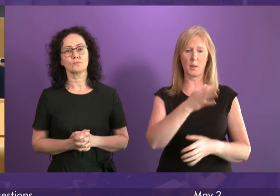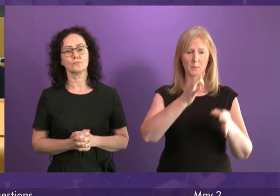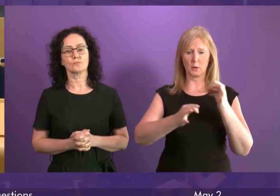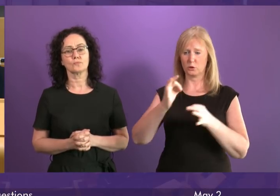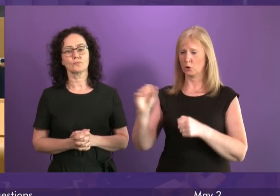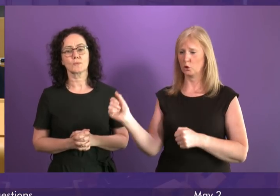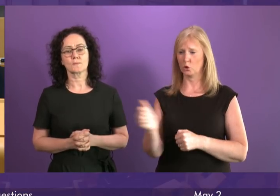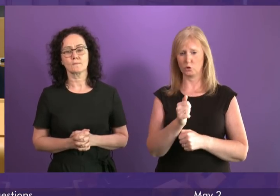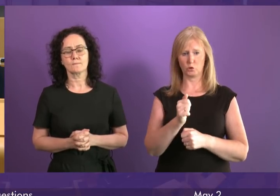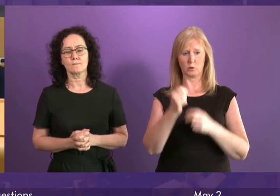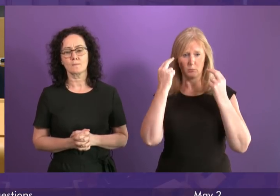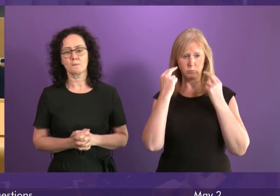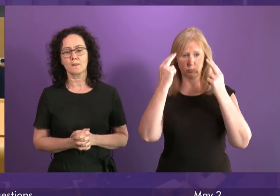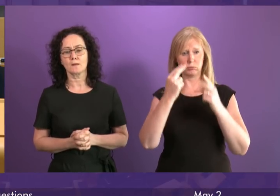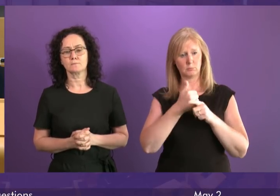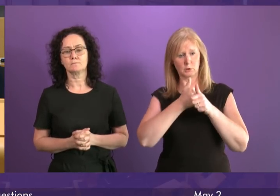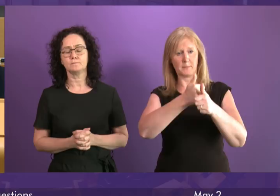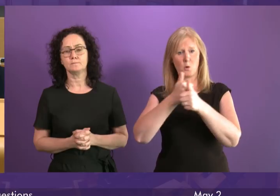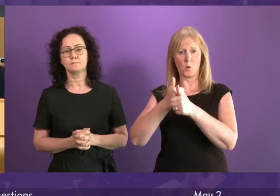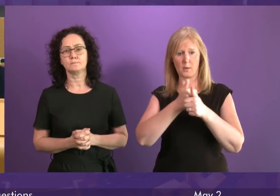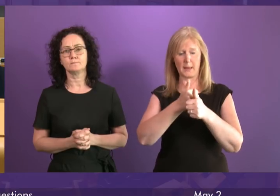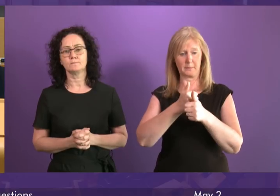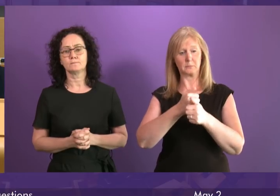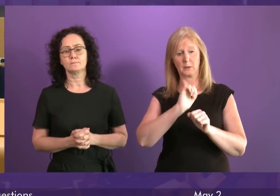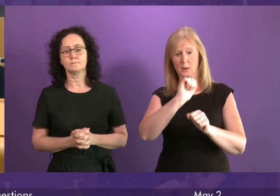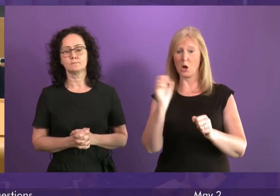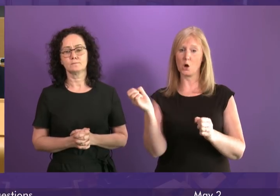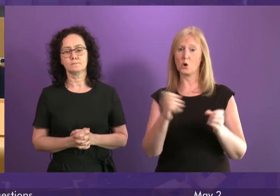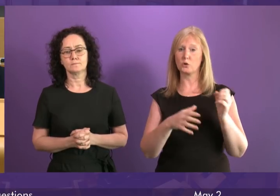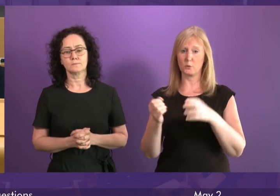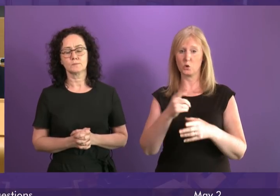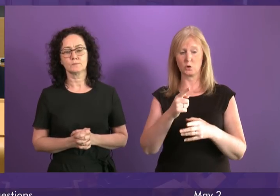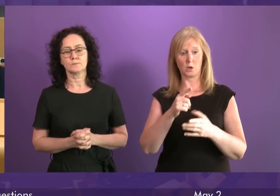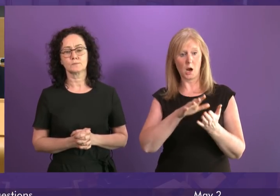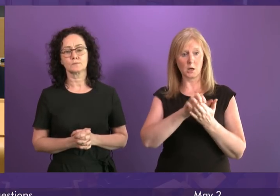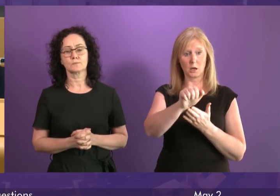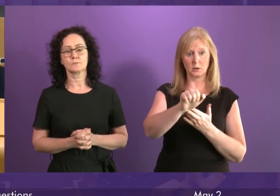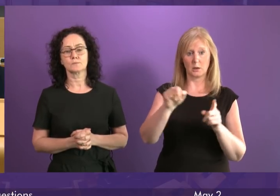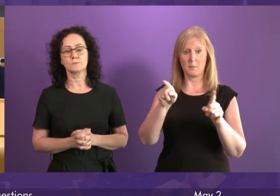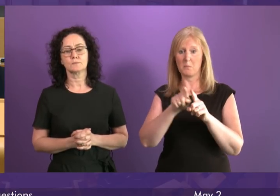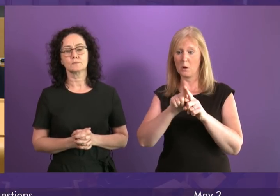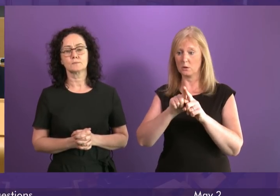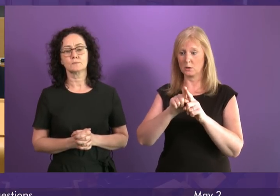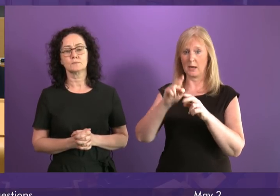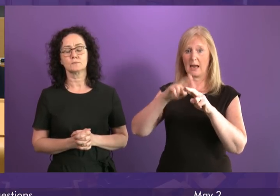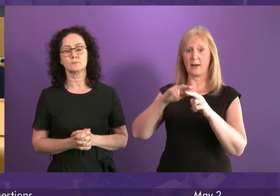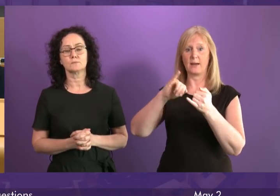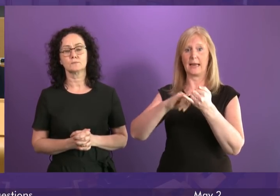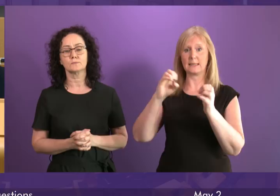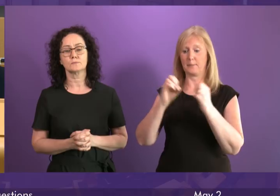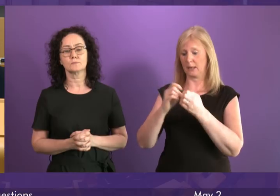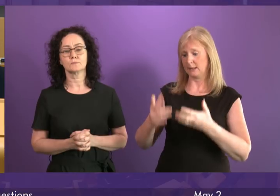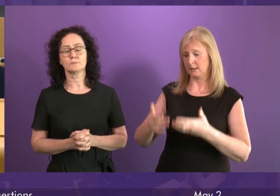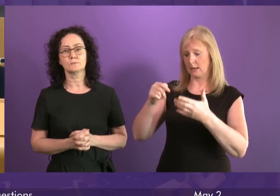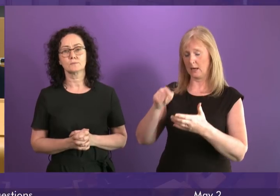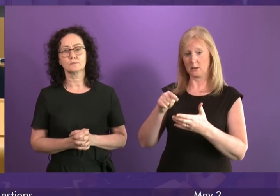migrants in our communities highlighting the huge contribution they make not only culturally but as the stats provided by the FSB this morning show to